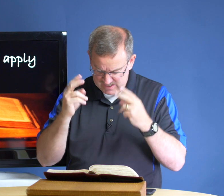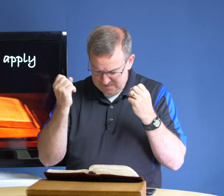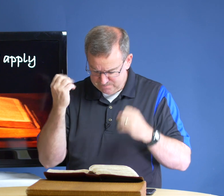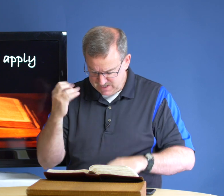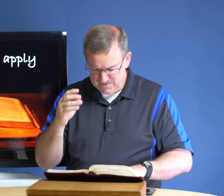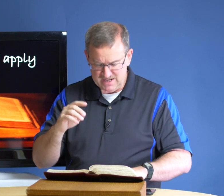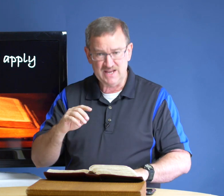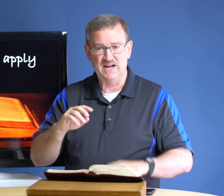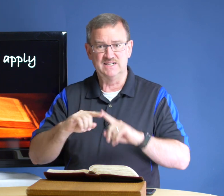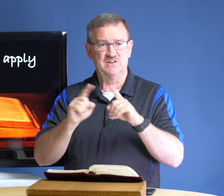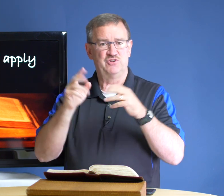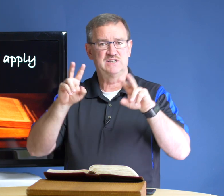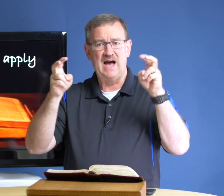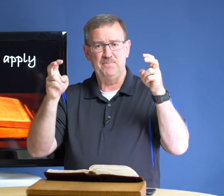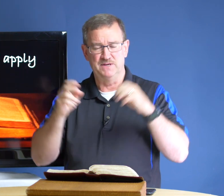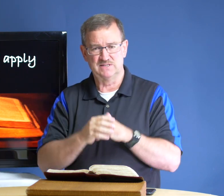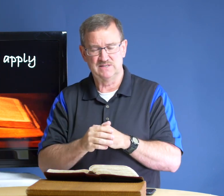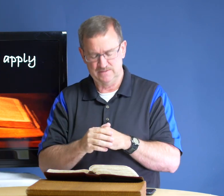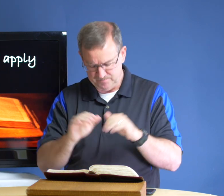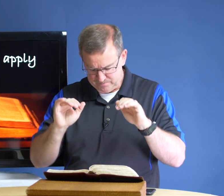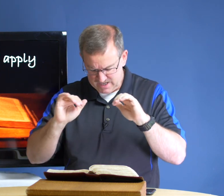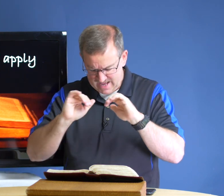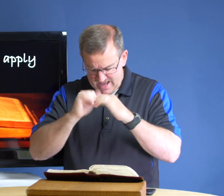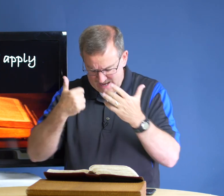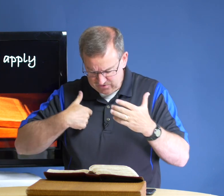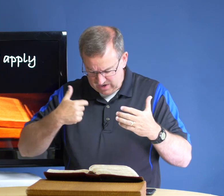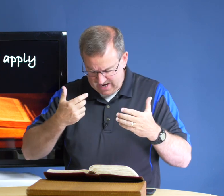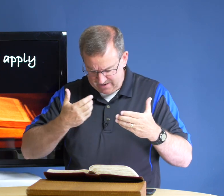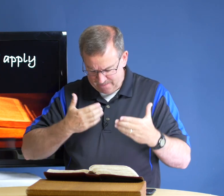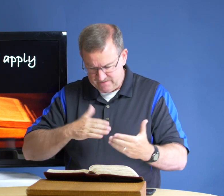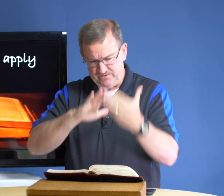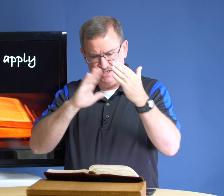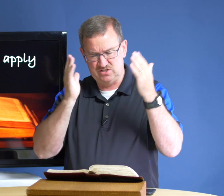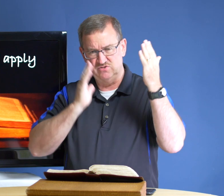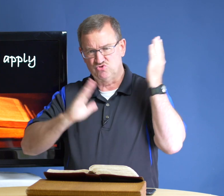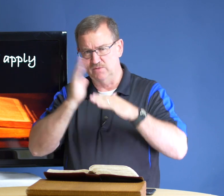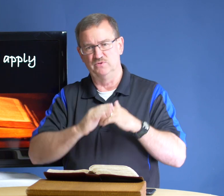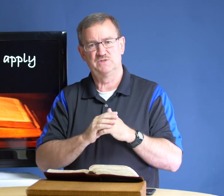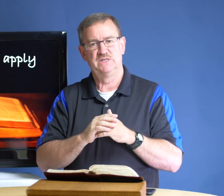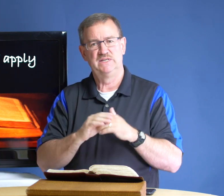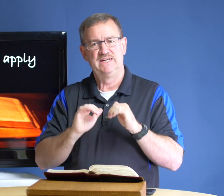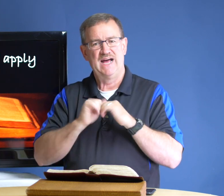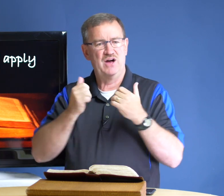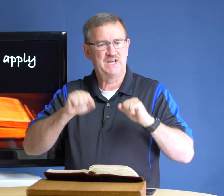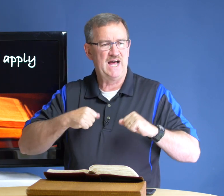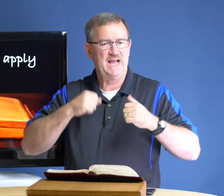many many uh different topics but how do i face troubles how can i